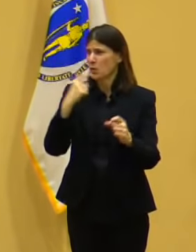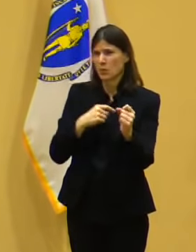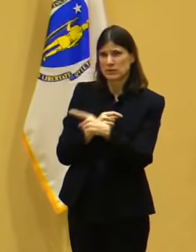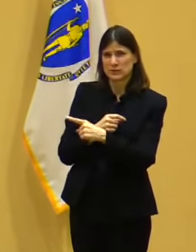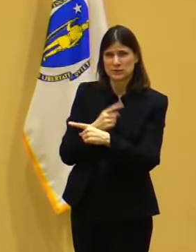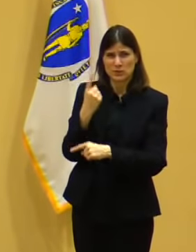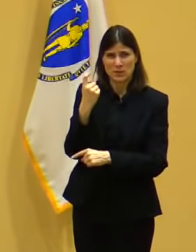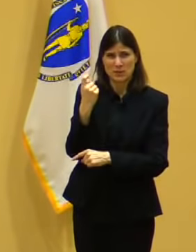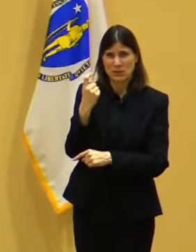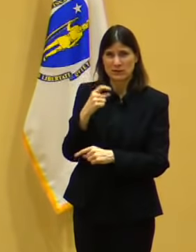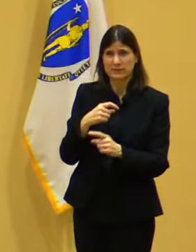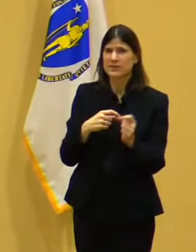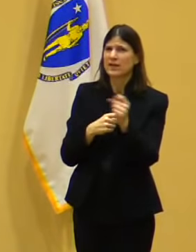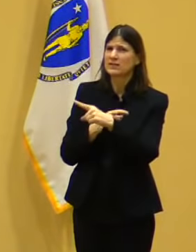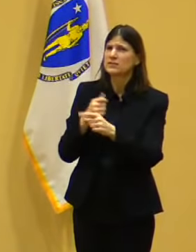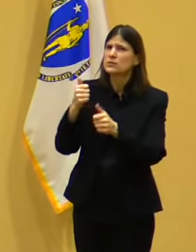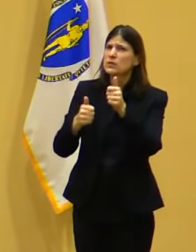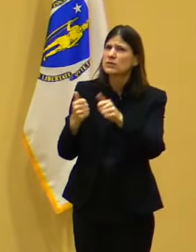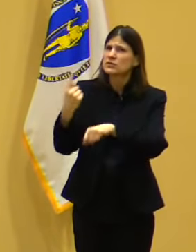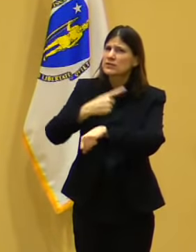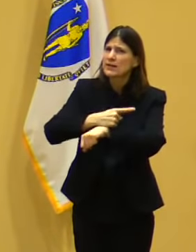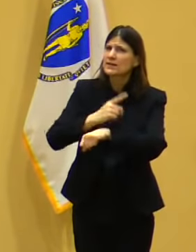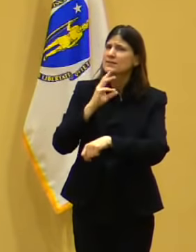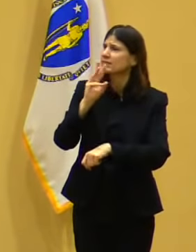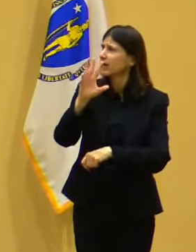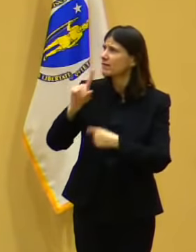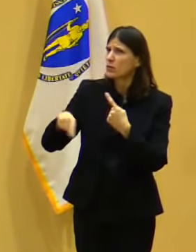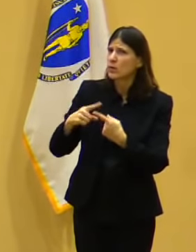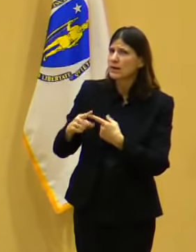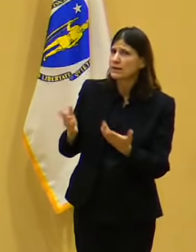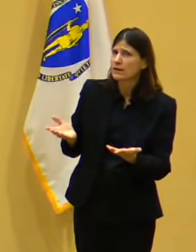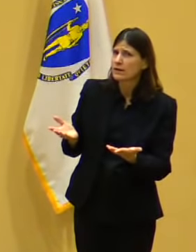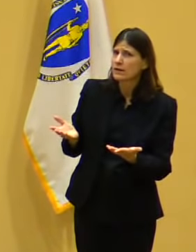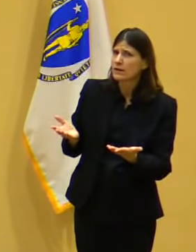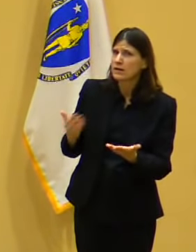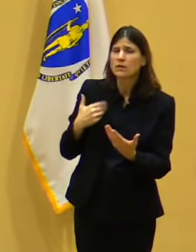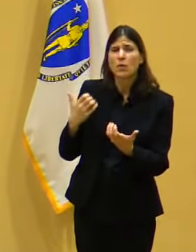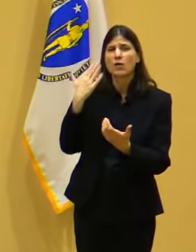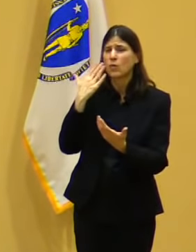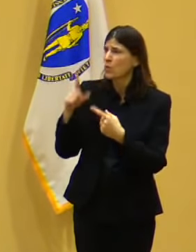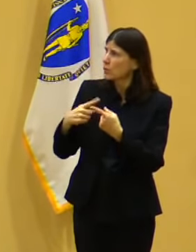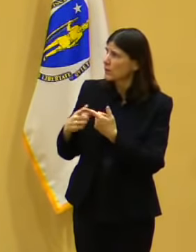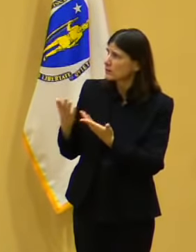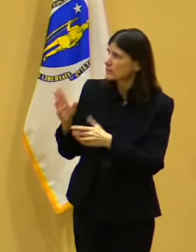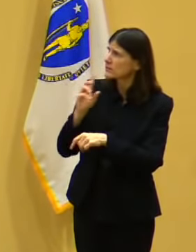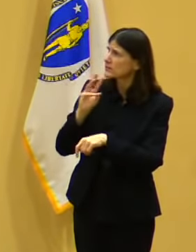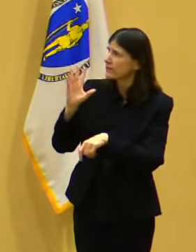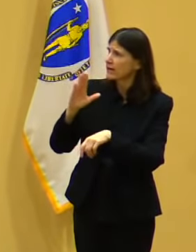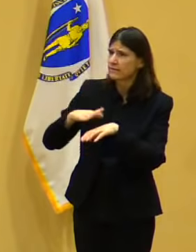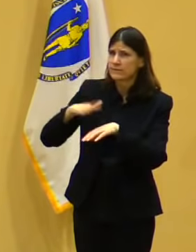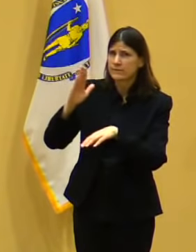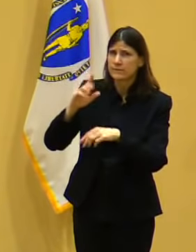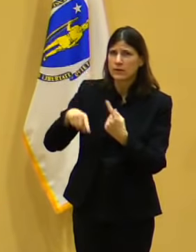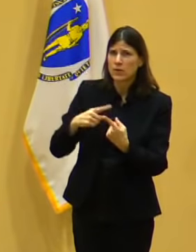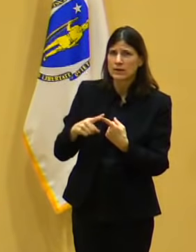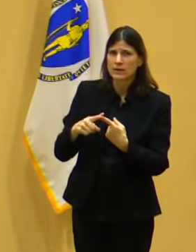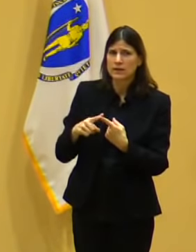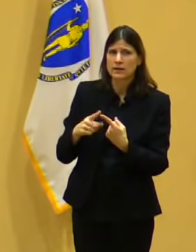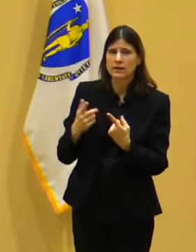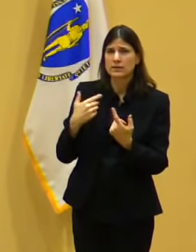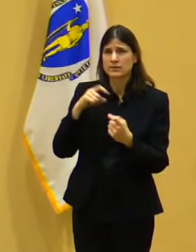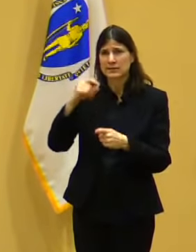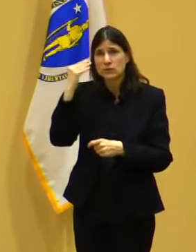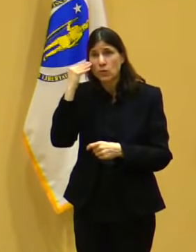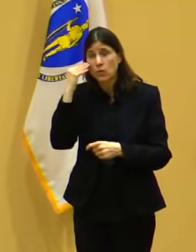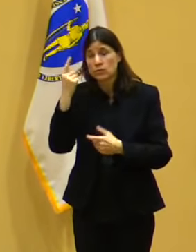question? How many people said, you know, there's a lot of that, but what do you think of that? Would this look a couple of times,